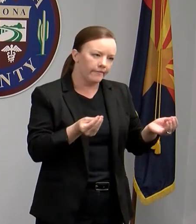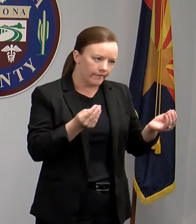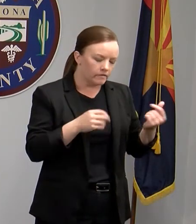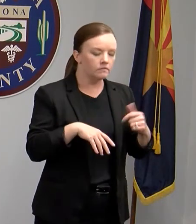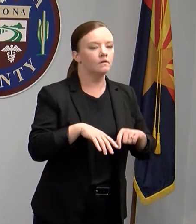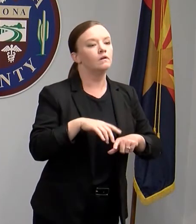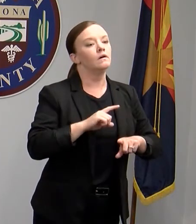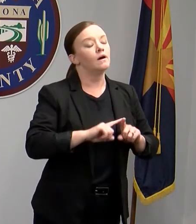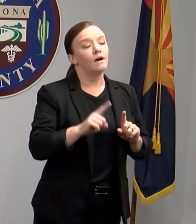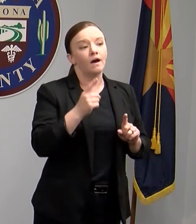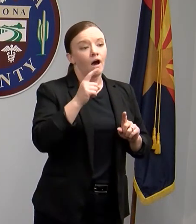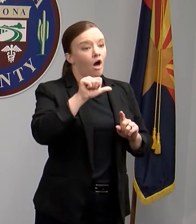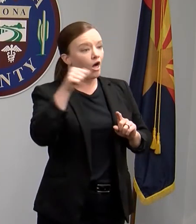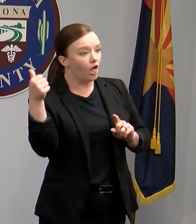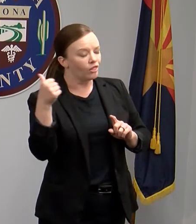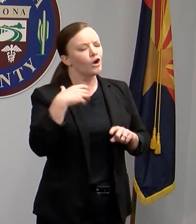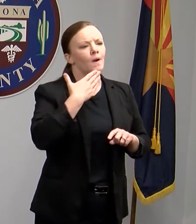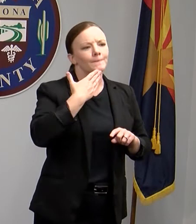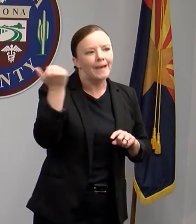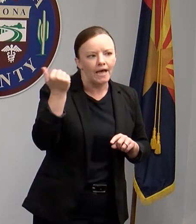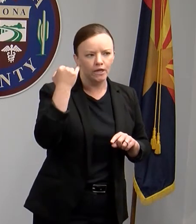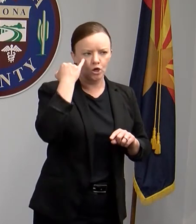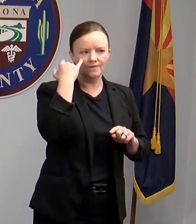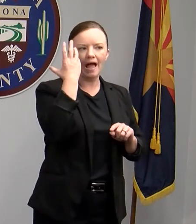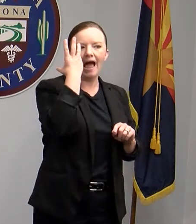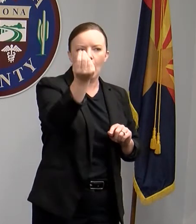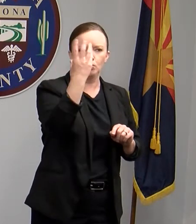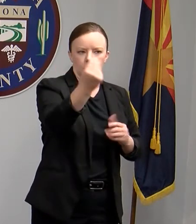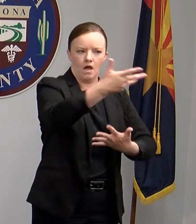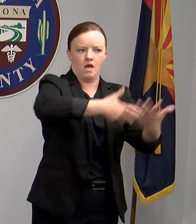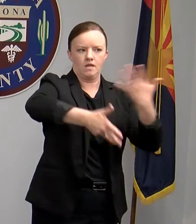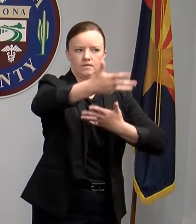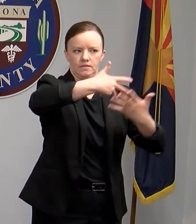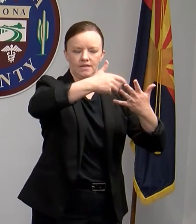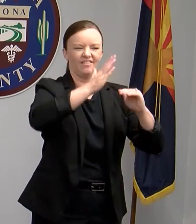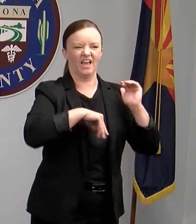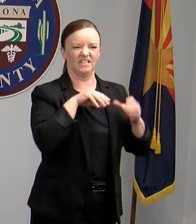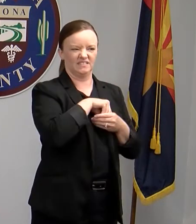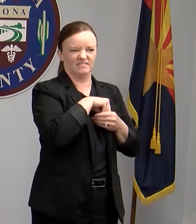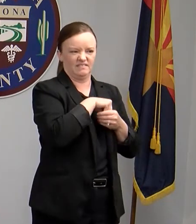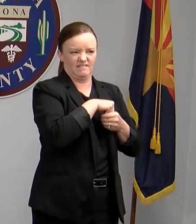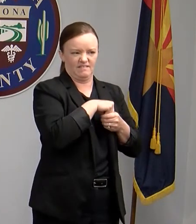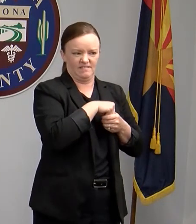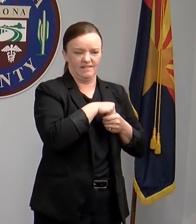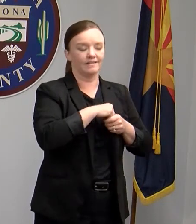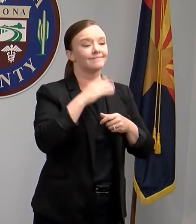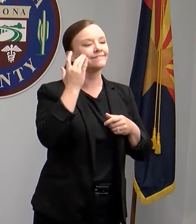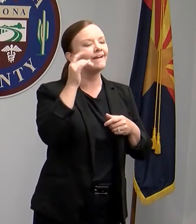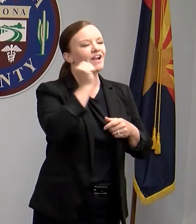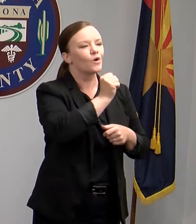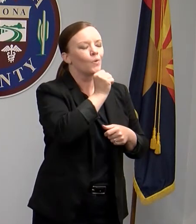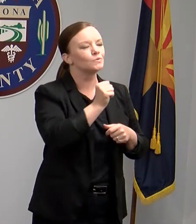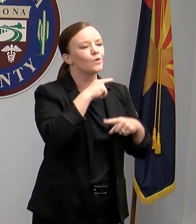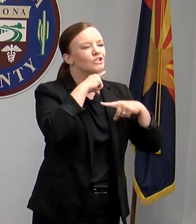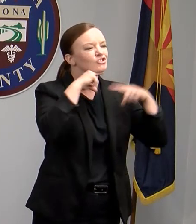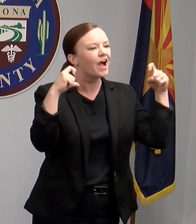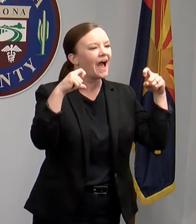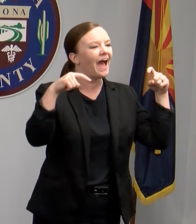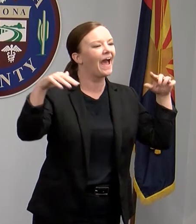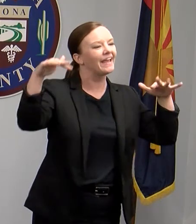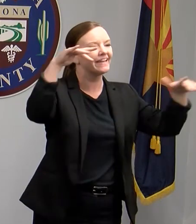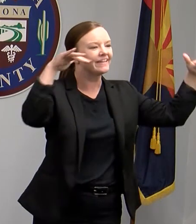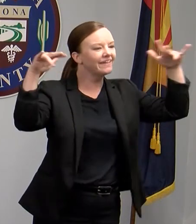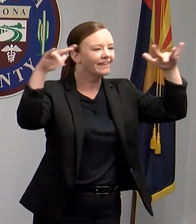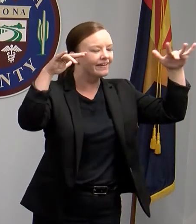outside than inside, particularly in Arizona, where the air is dry. Any droplets that come out of your mouth will dry up much quicker